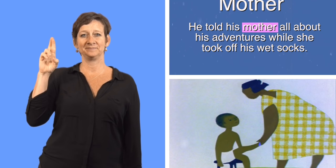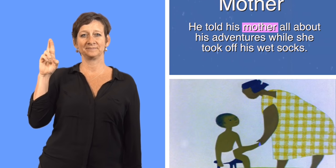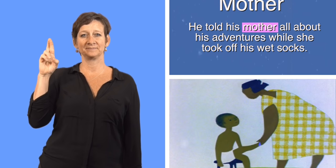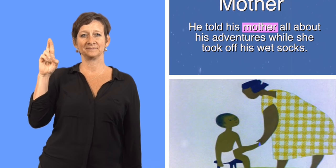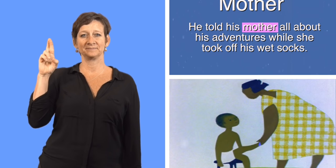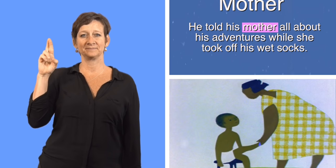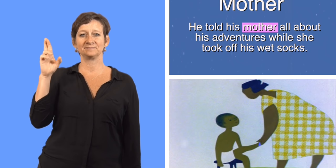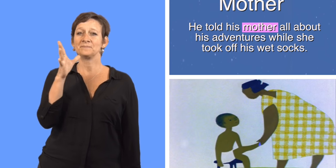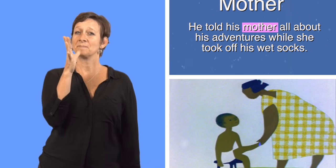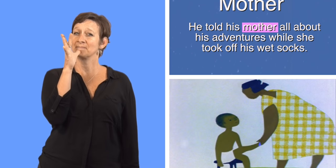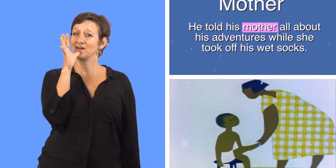Mother